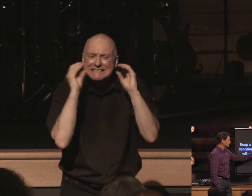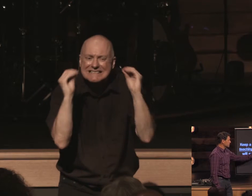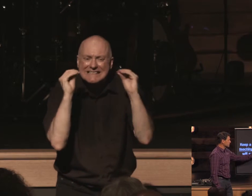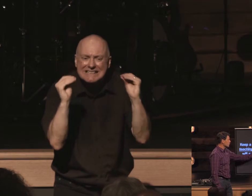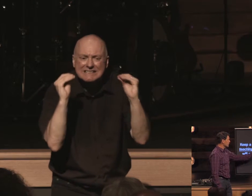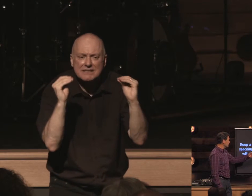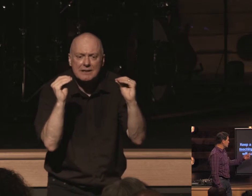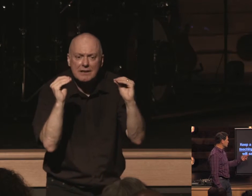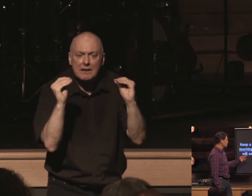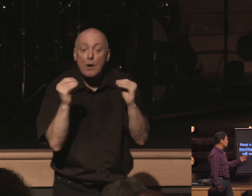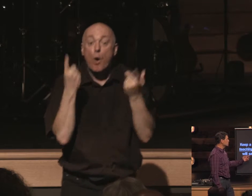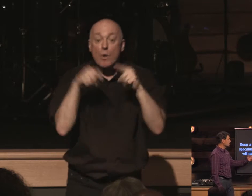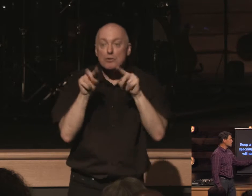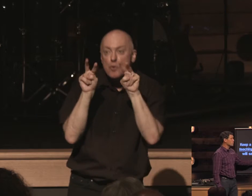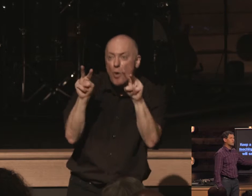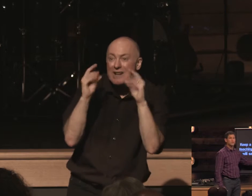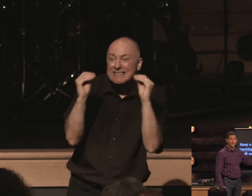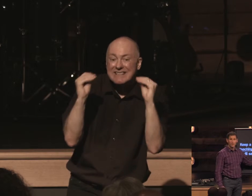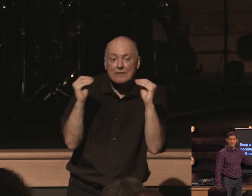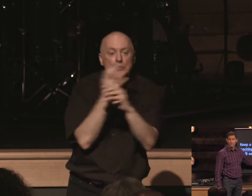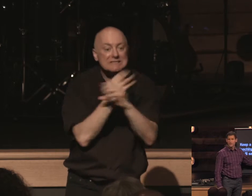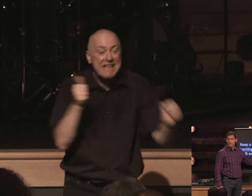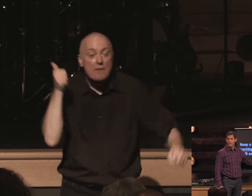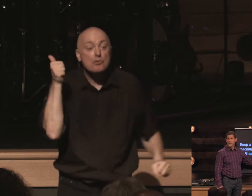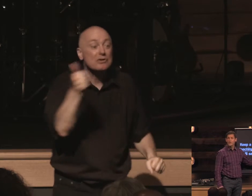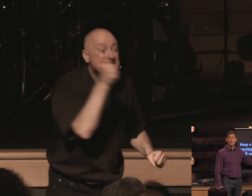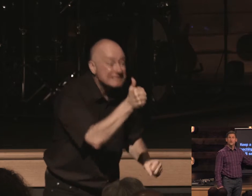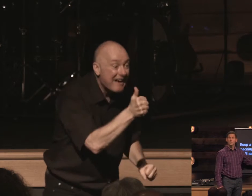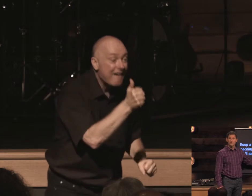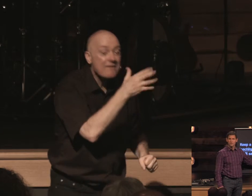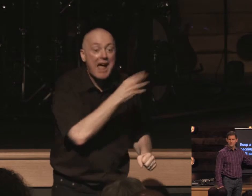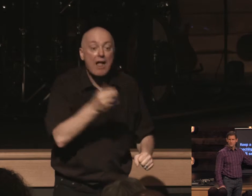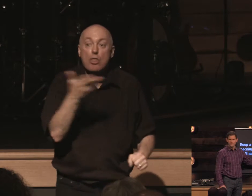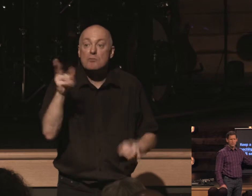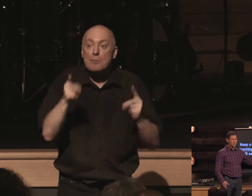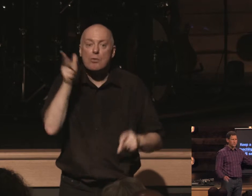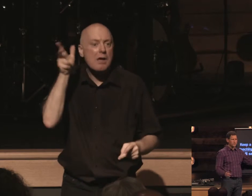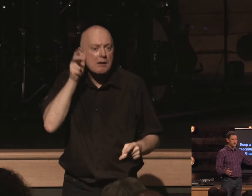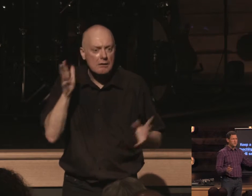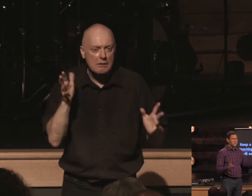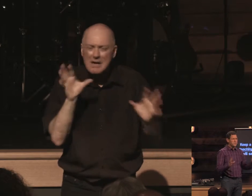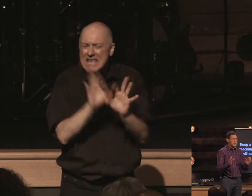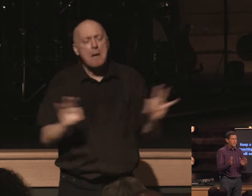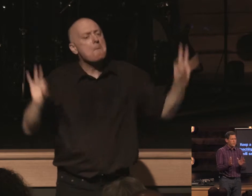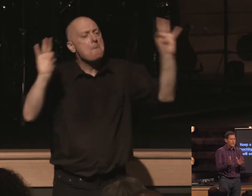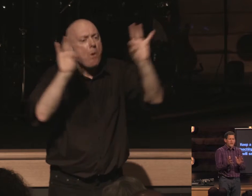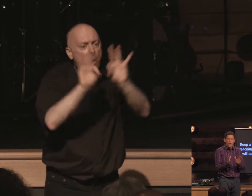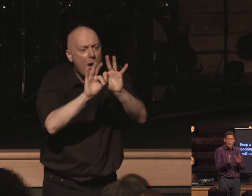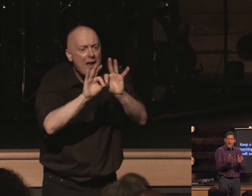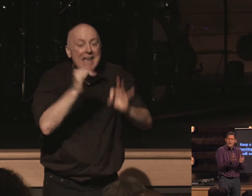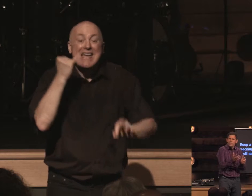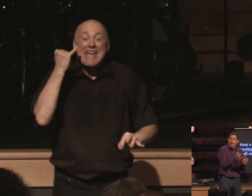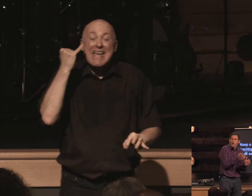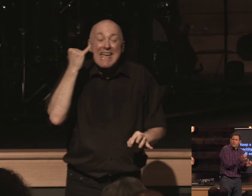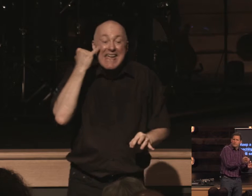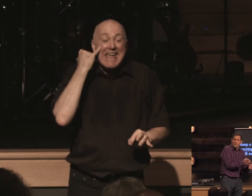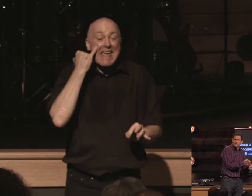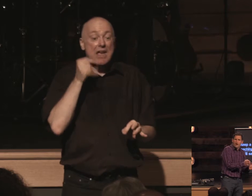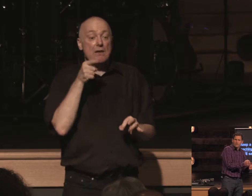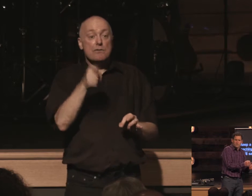in this for by doing so you save both yourself and your hearers see how important this is if we waver off of sound doctrine